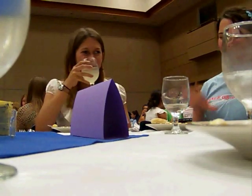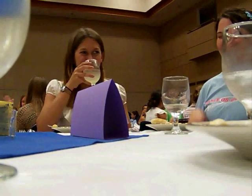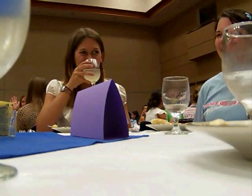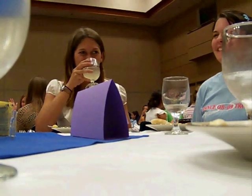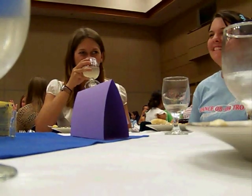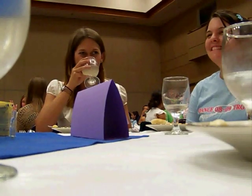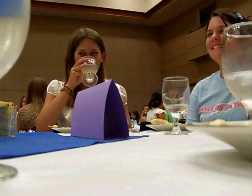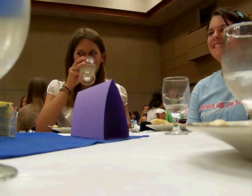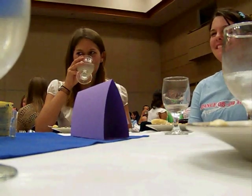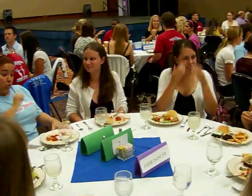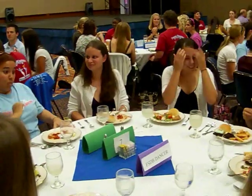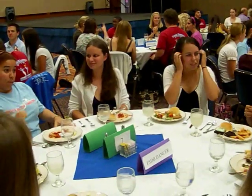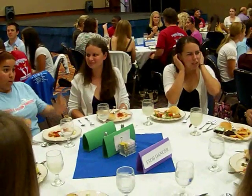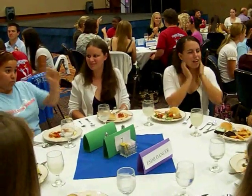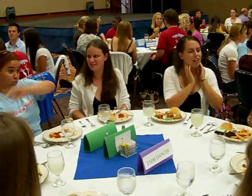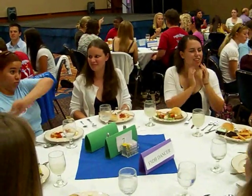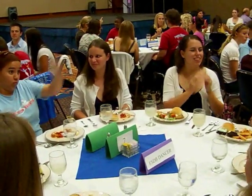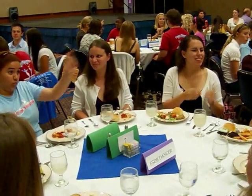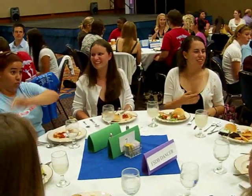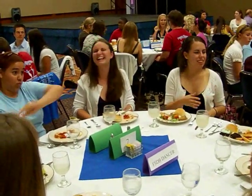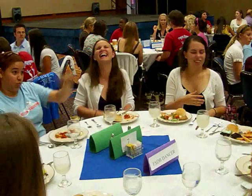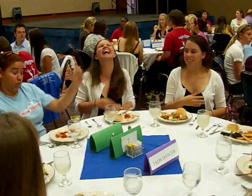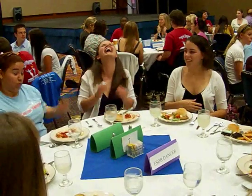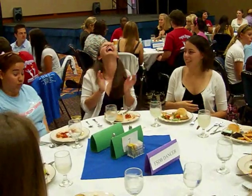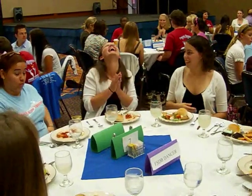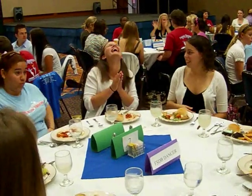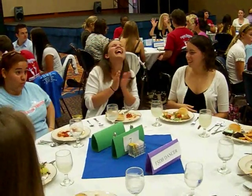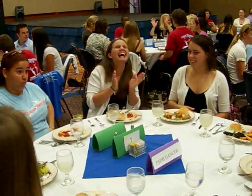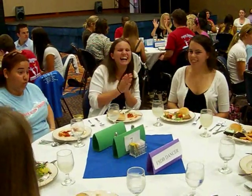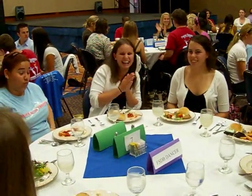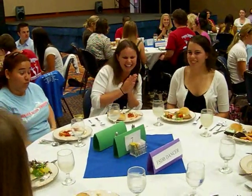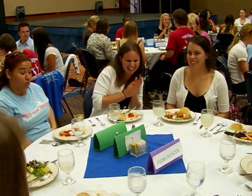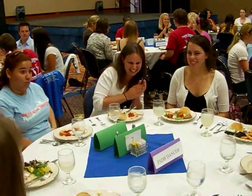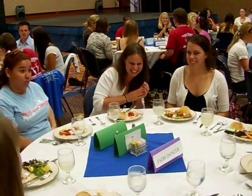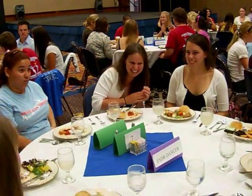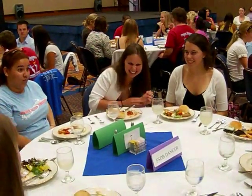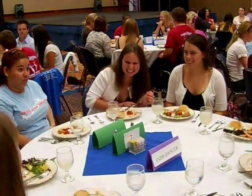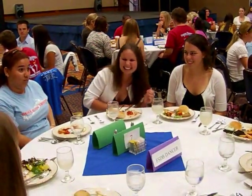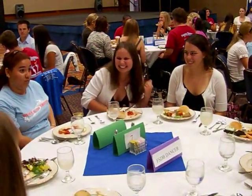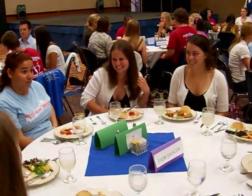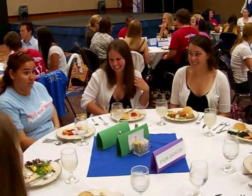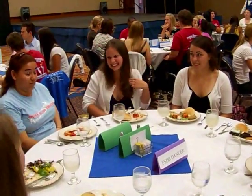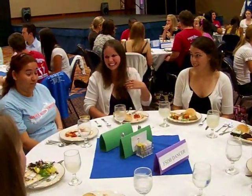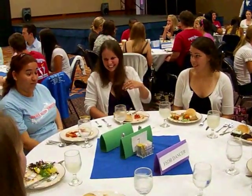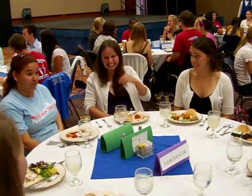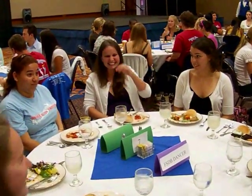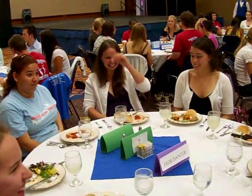was okay, but sign language is just so much more fun. Thank you. you. Thank